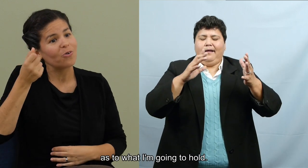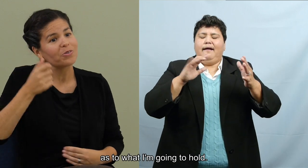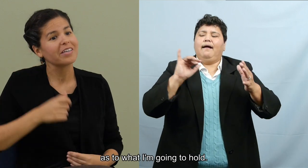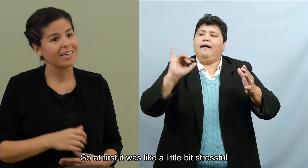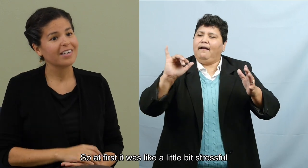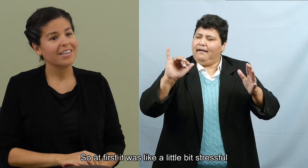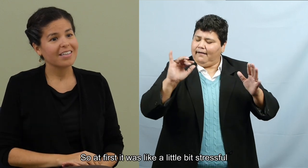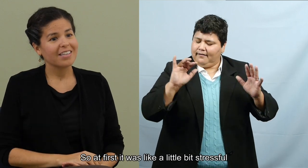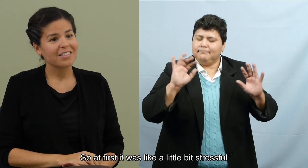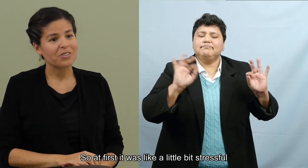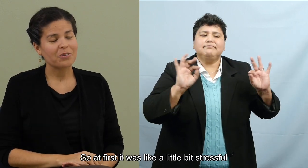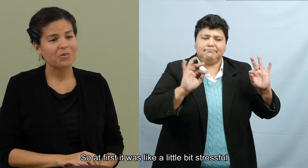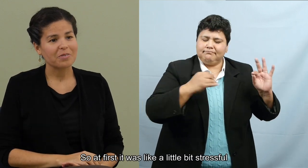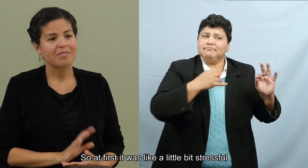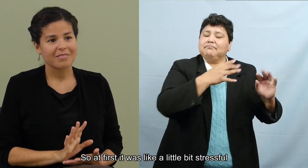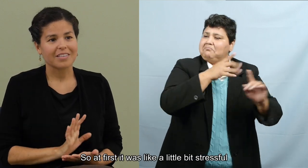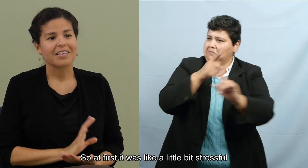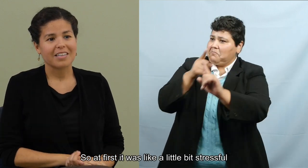what I'm going to hold.